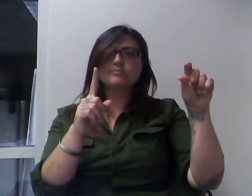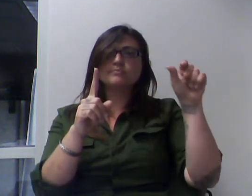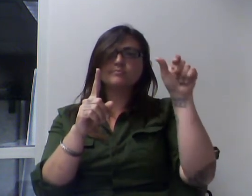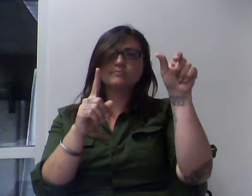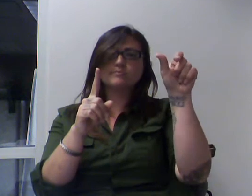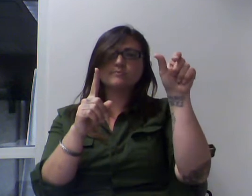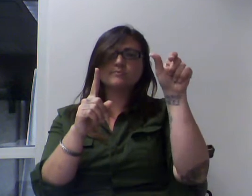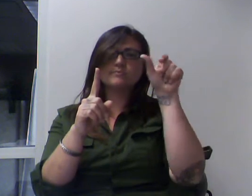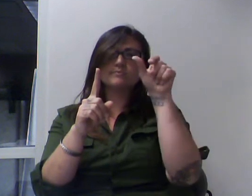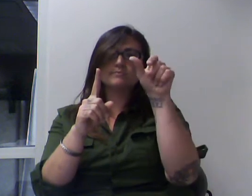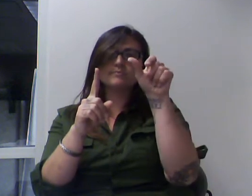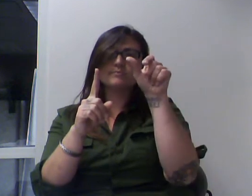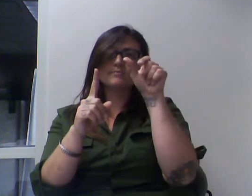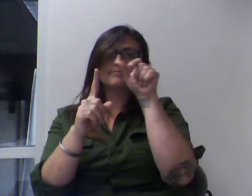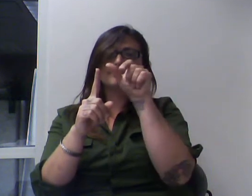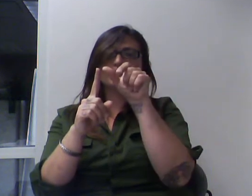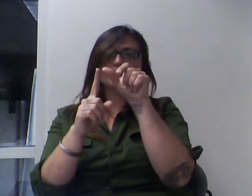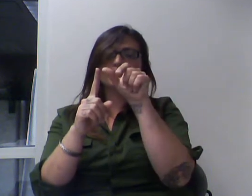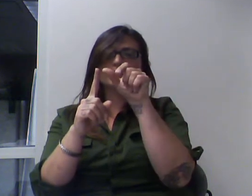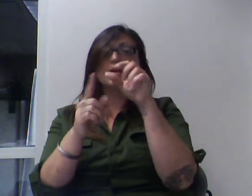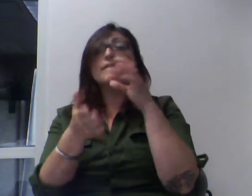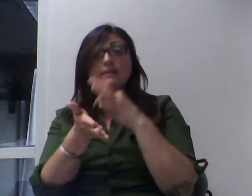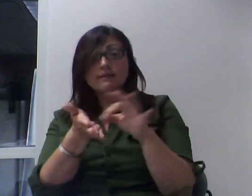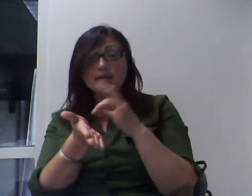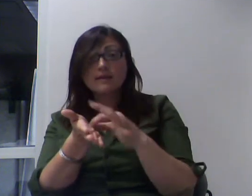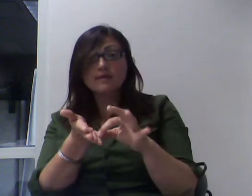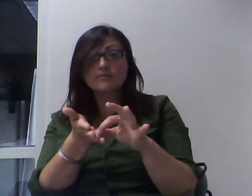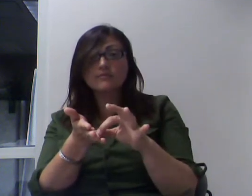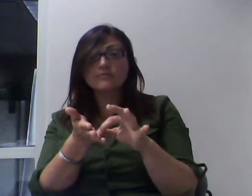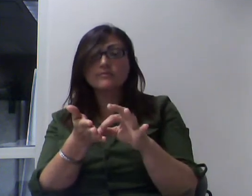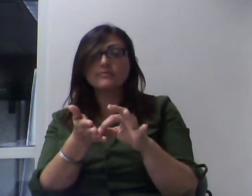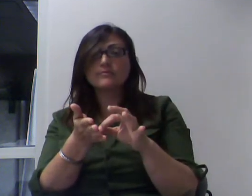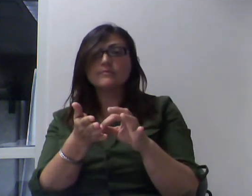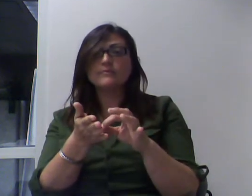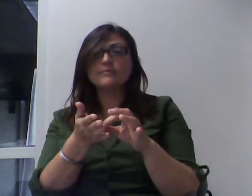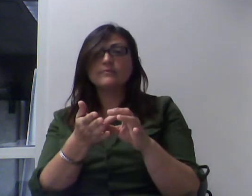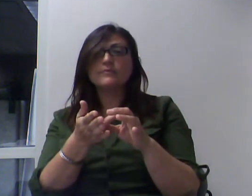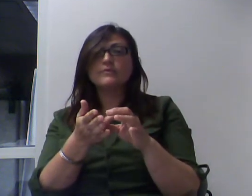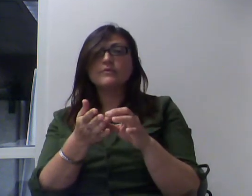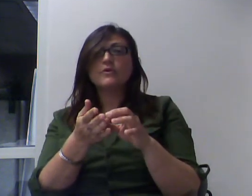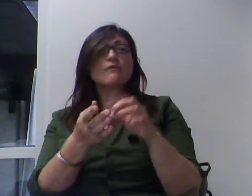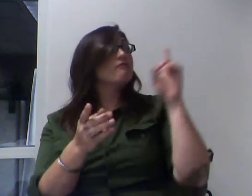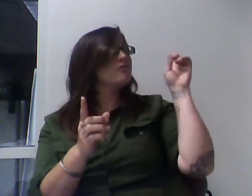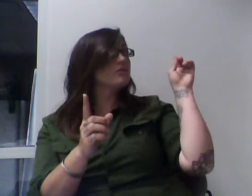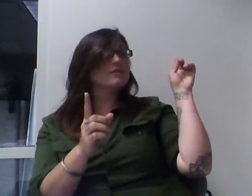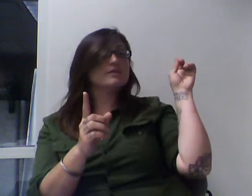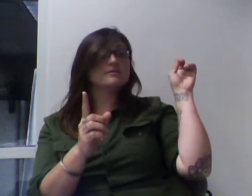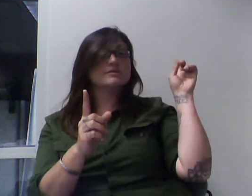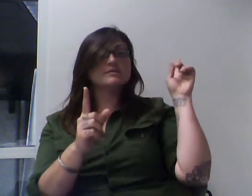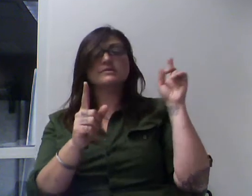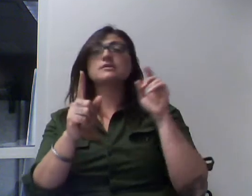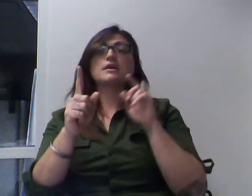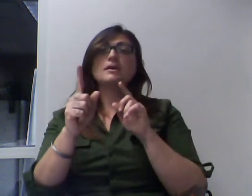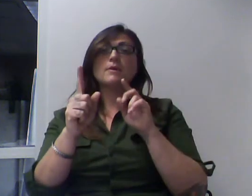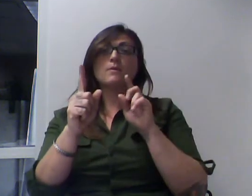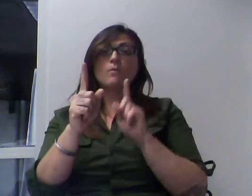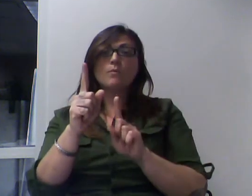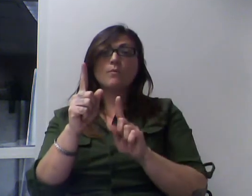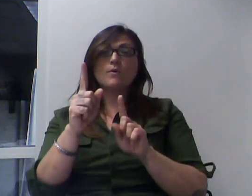So in this particular case, the perimeter would be 1, 2, 3, 4,